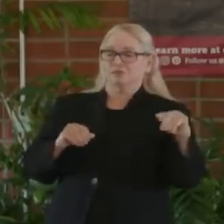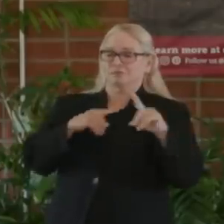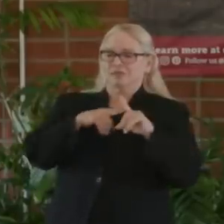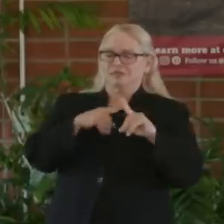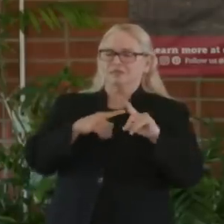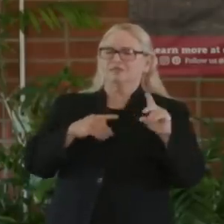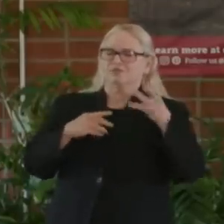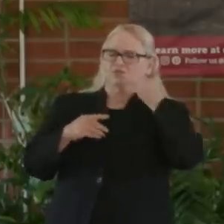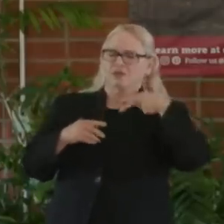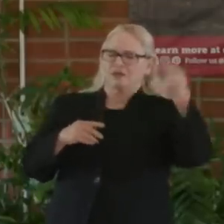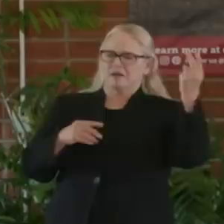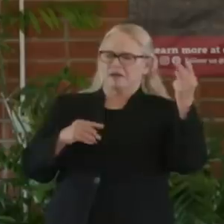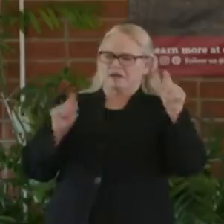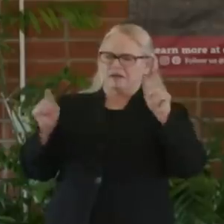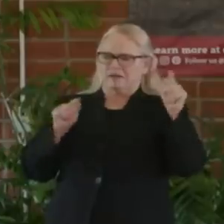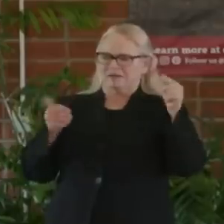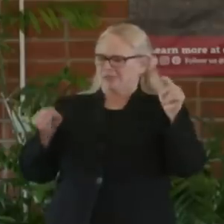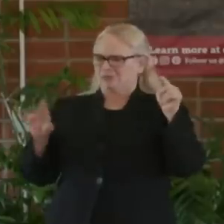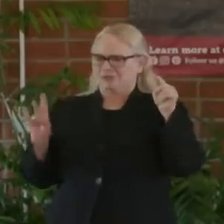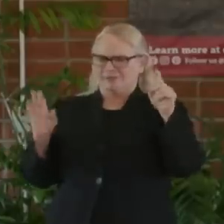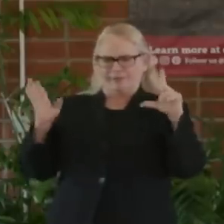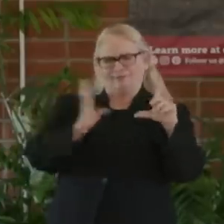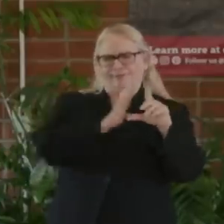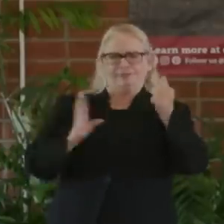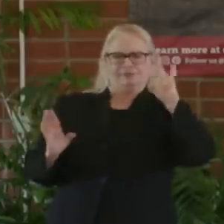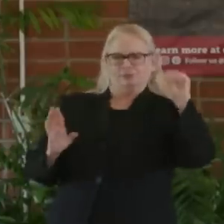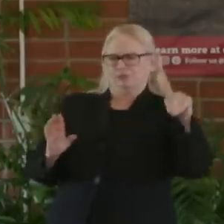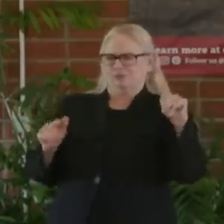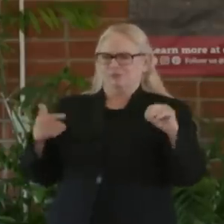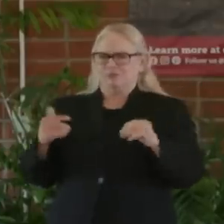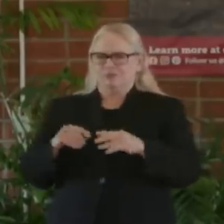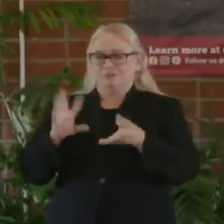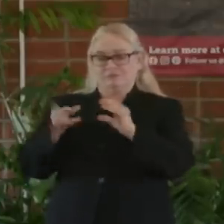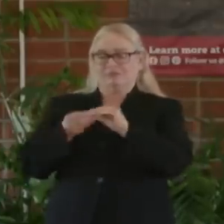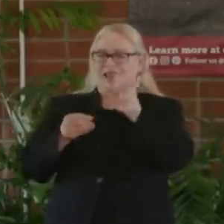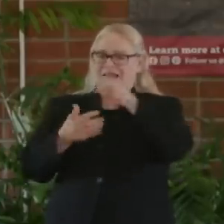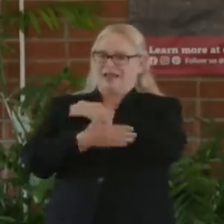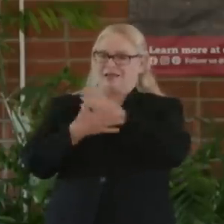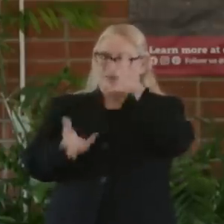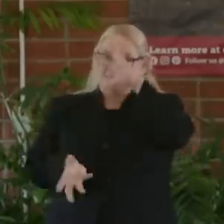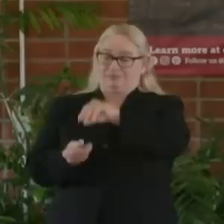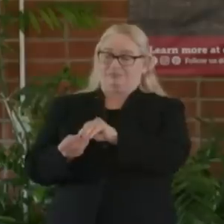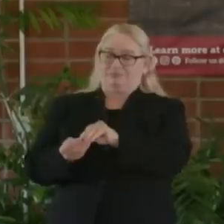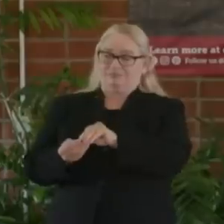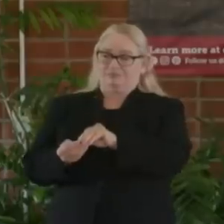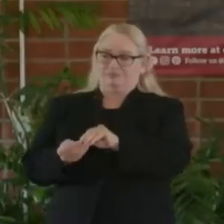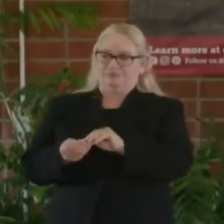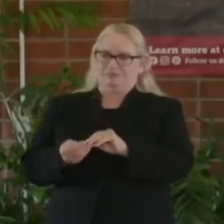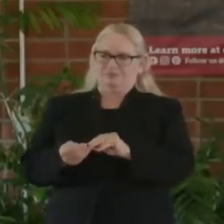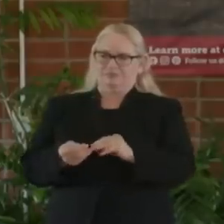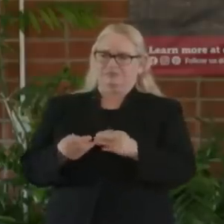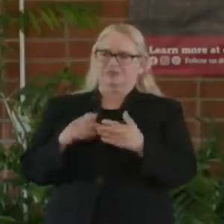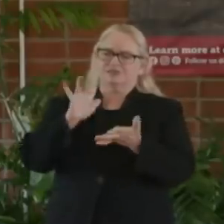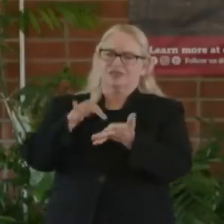So you get a sense of the challenge we have in the eight counties making up the Central Valley, disproportionately being